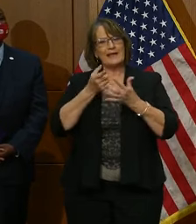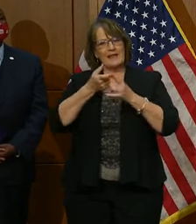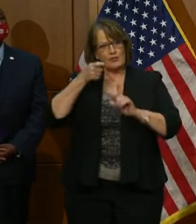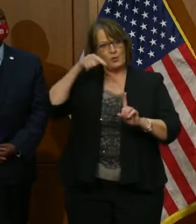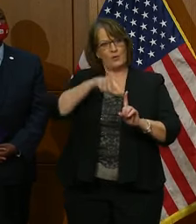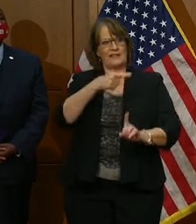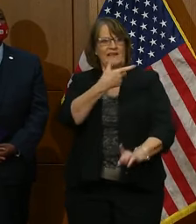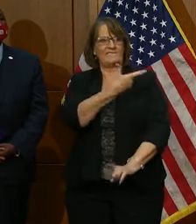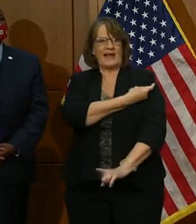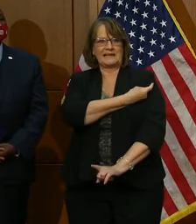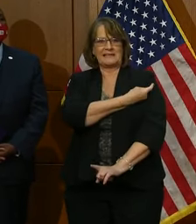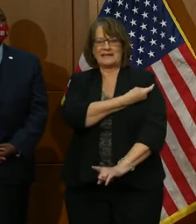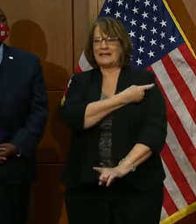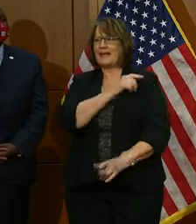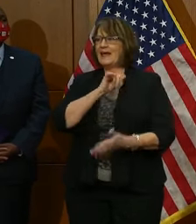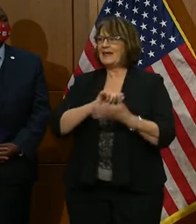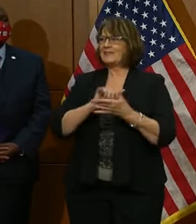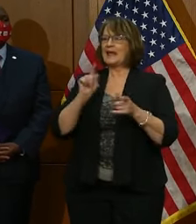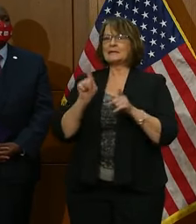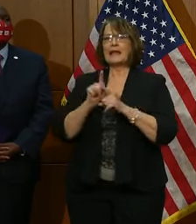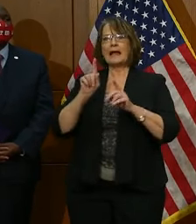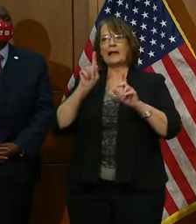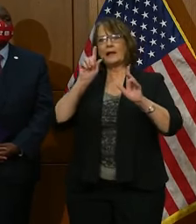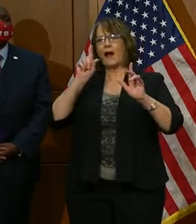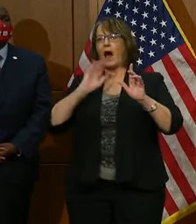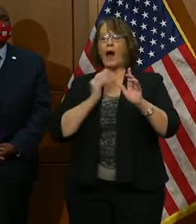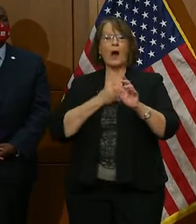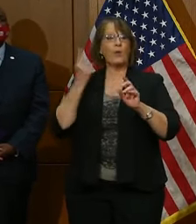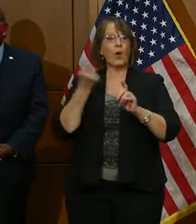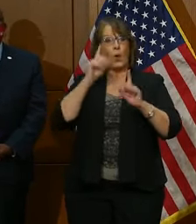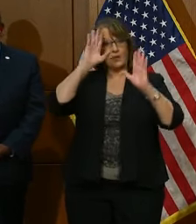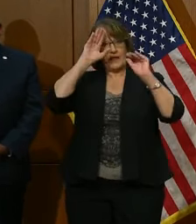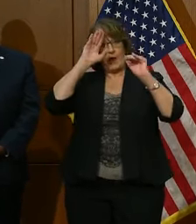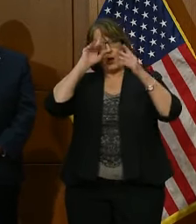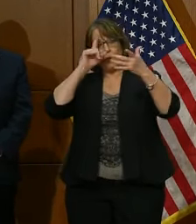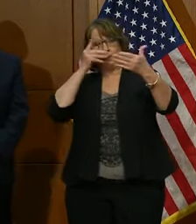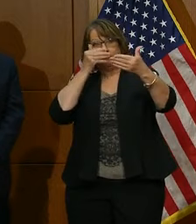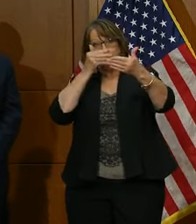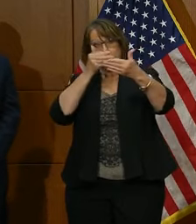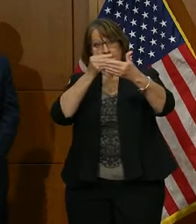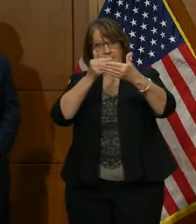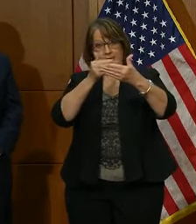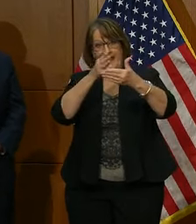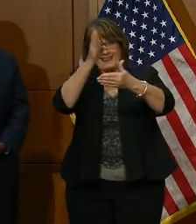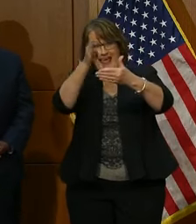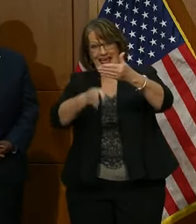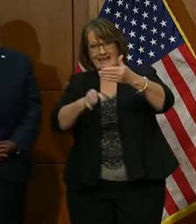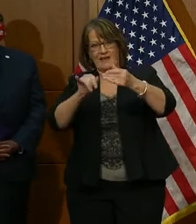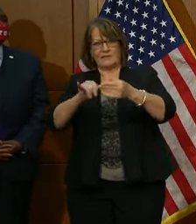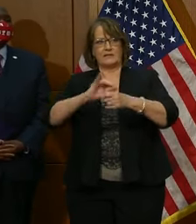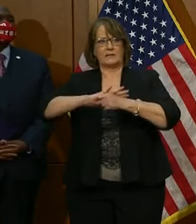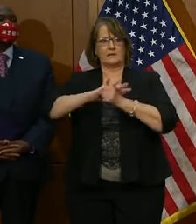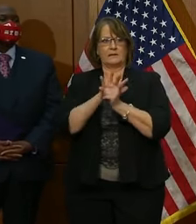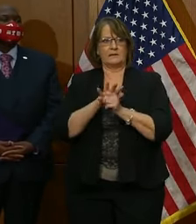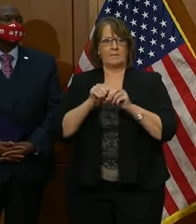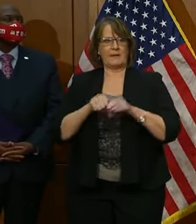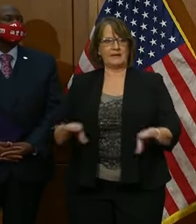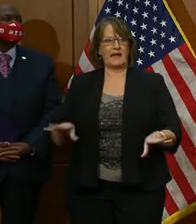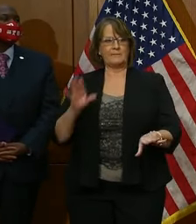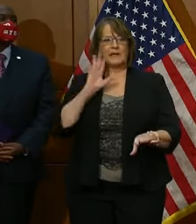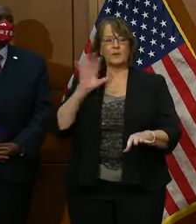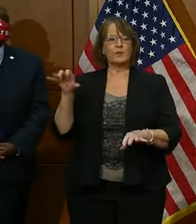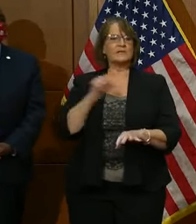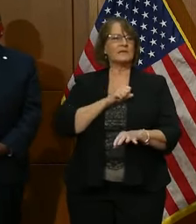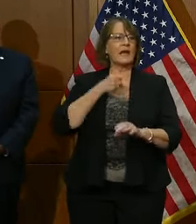It is the light at the end of a long and dark tunnel. And while it is a massive undertaking, and it will take